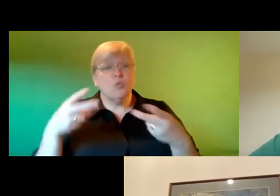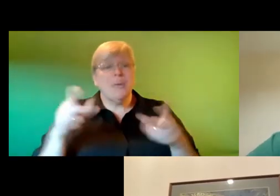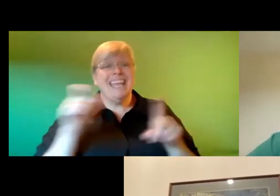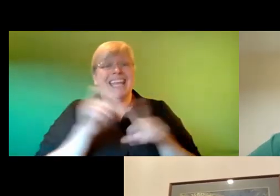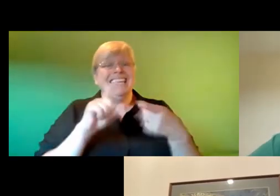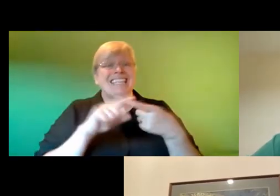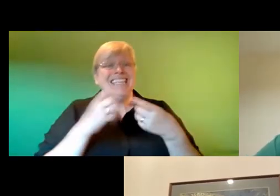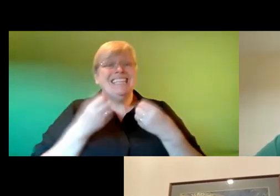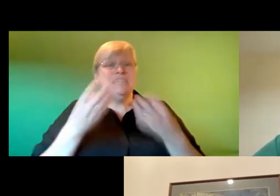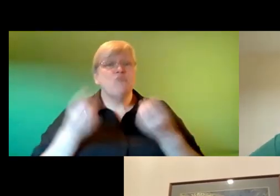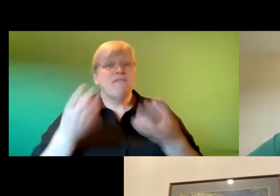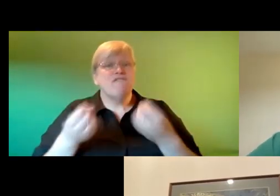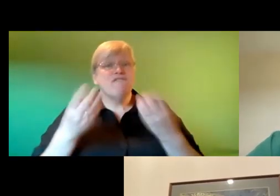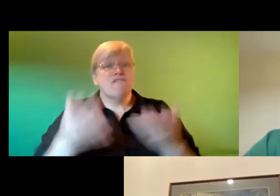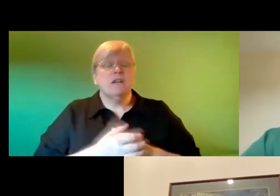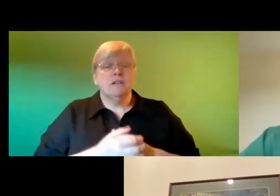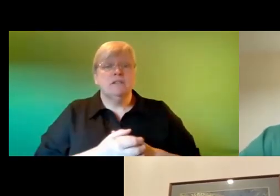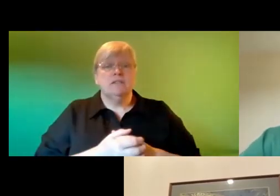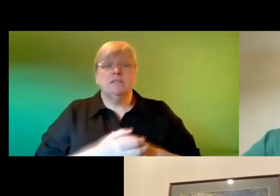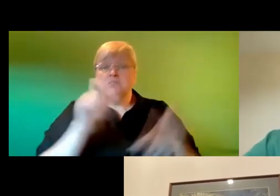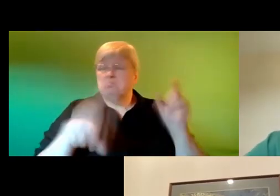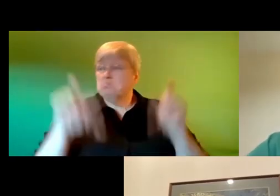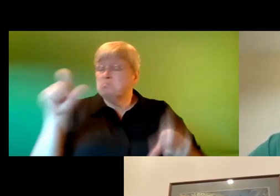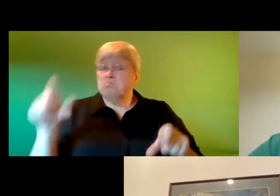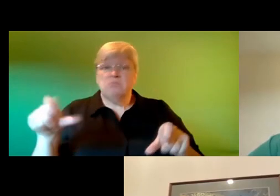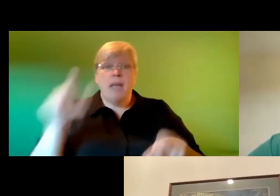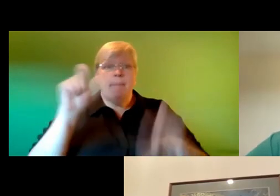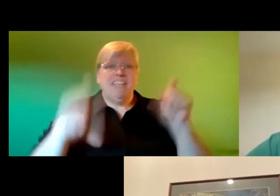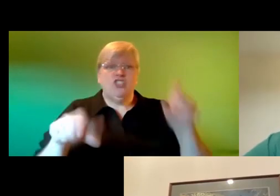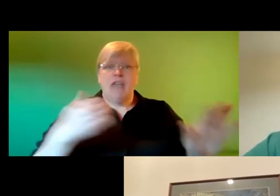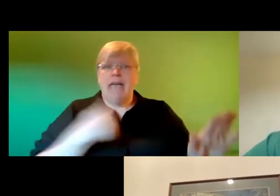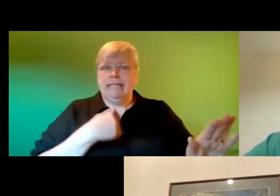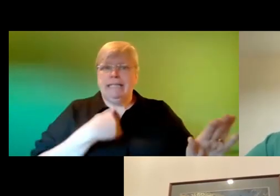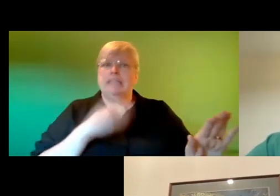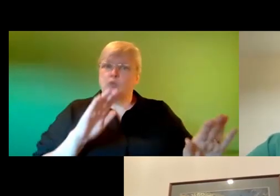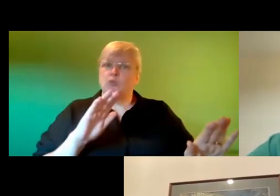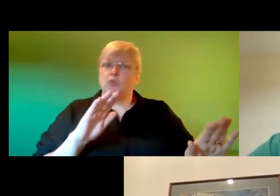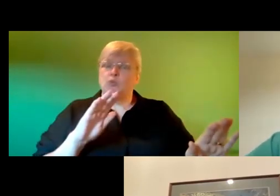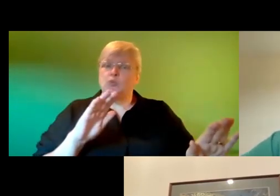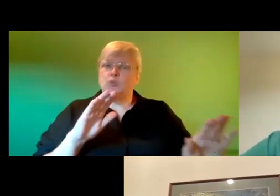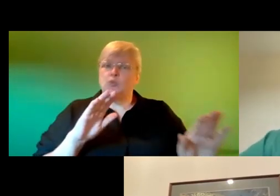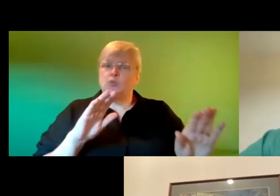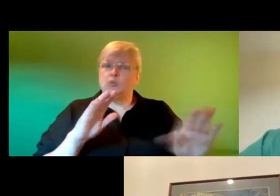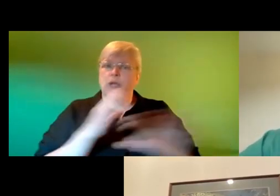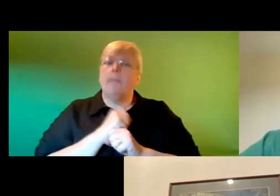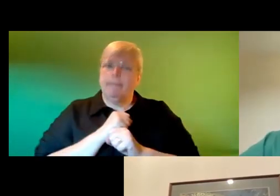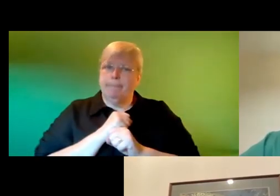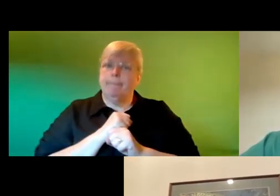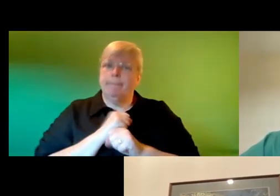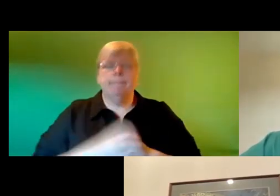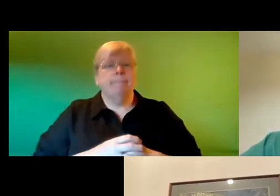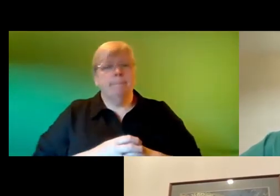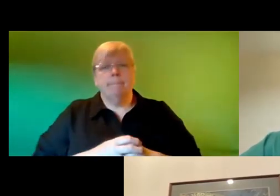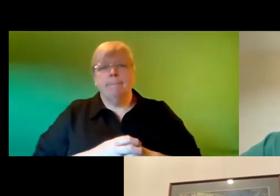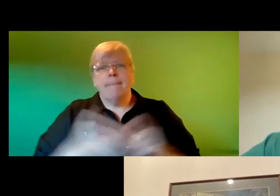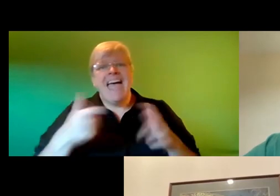patient identity um um intact as well how